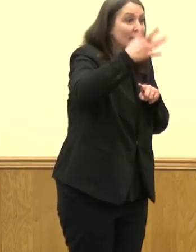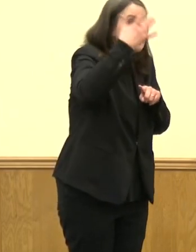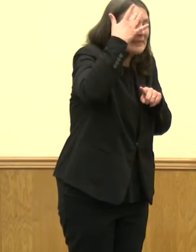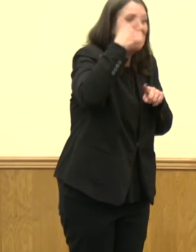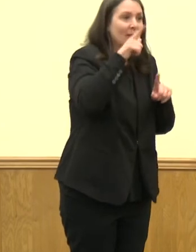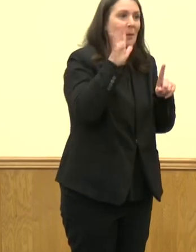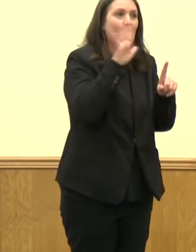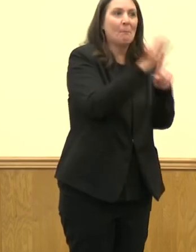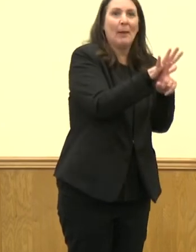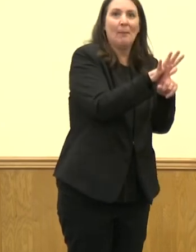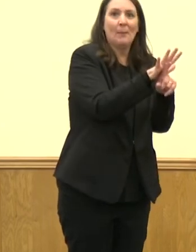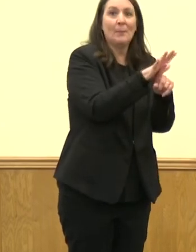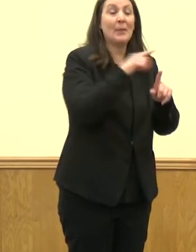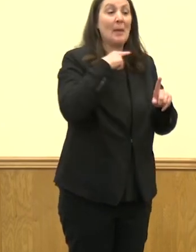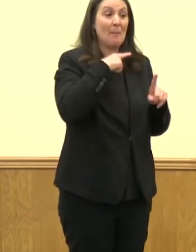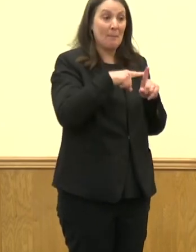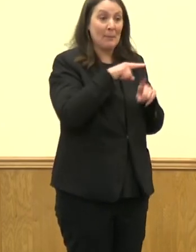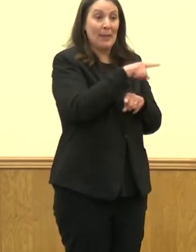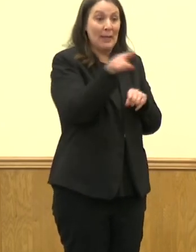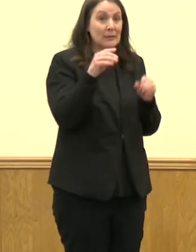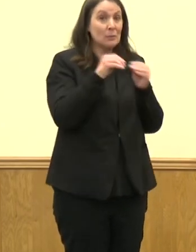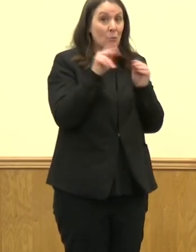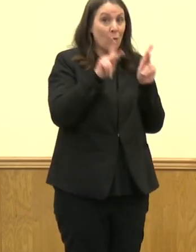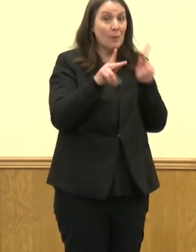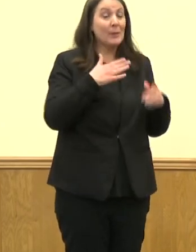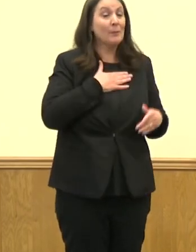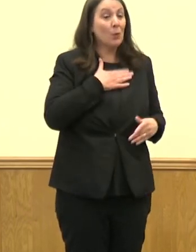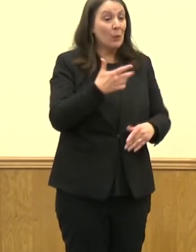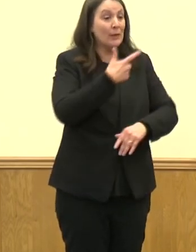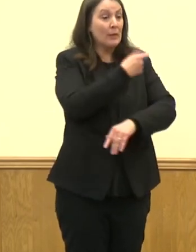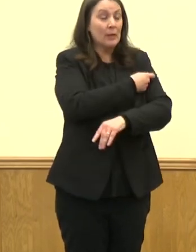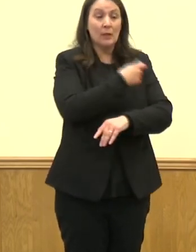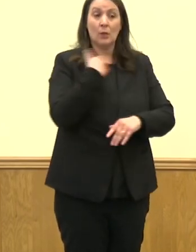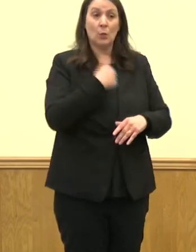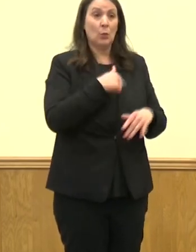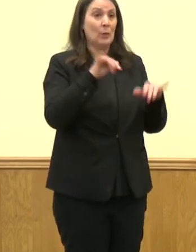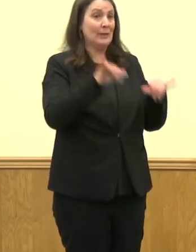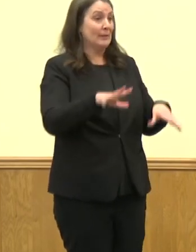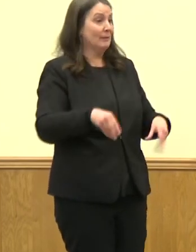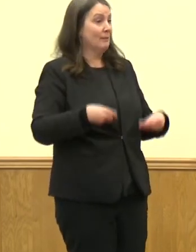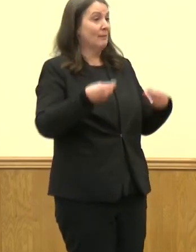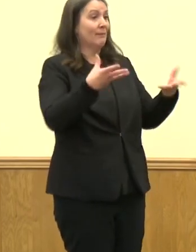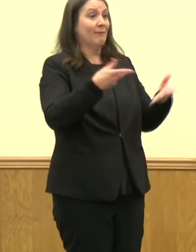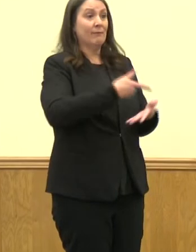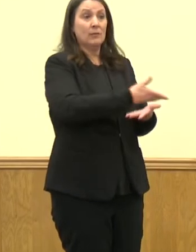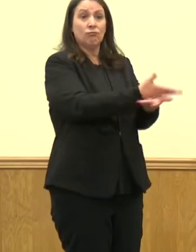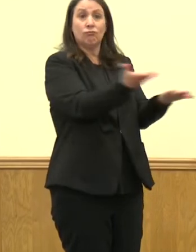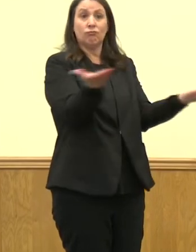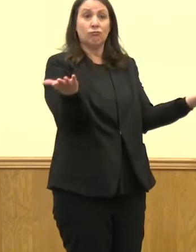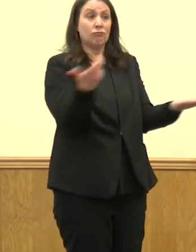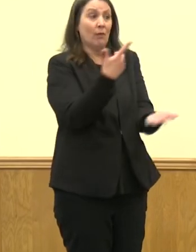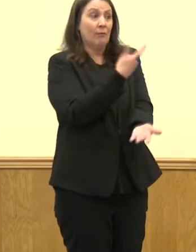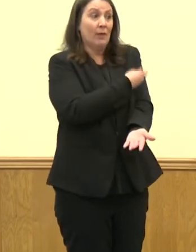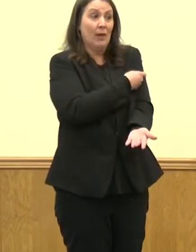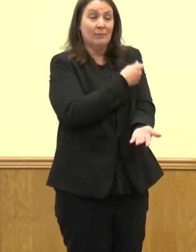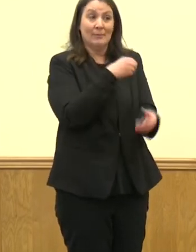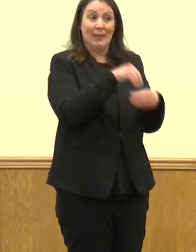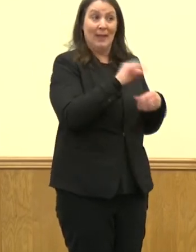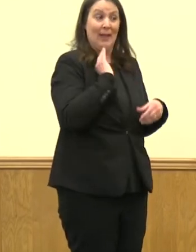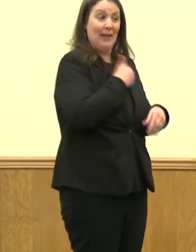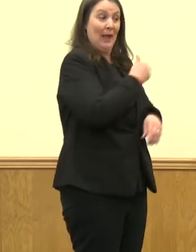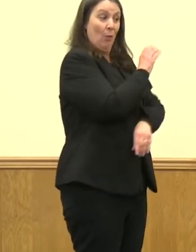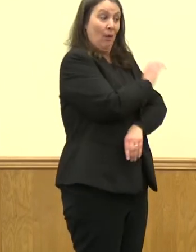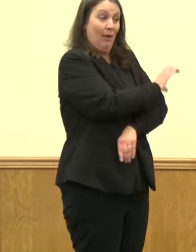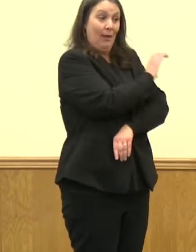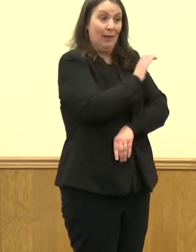seeing an increase in vaccines. And again, I want to reiterate, the health department is still offering seven days a week walk-in vaccine clinics, all types, five